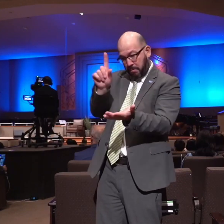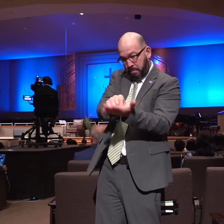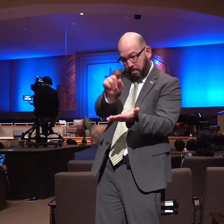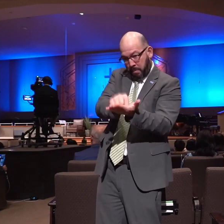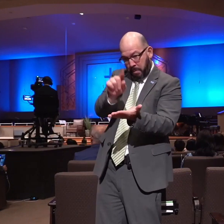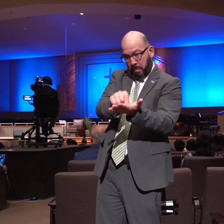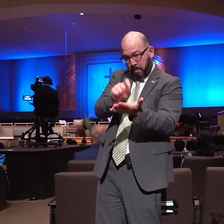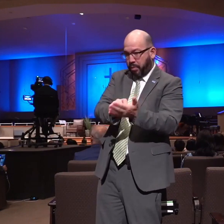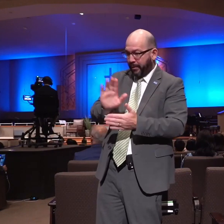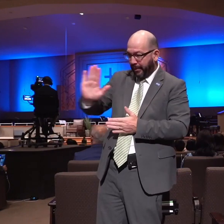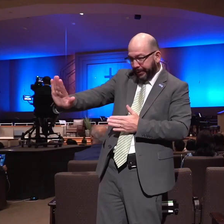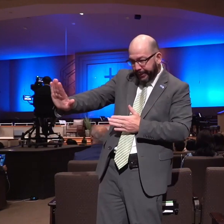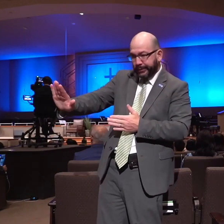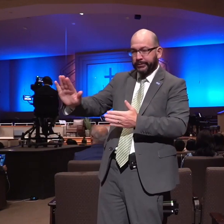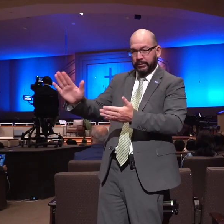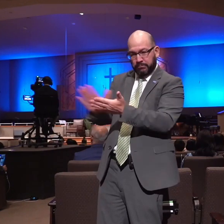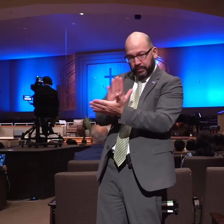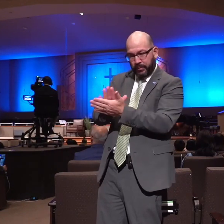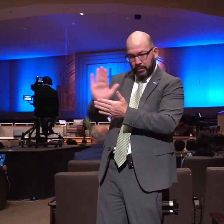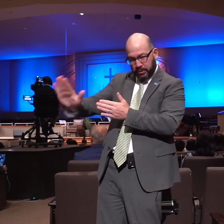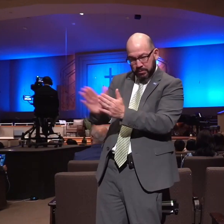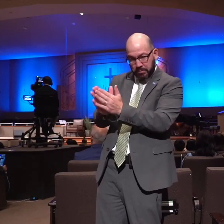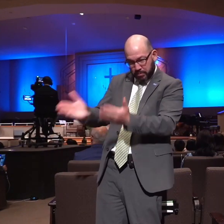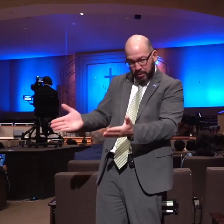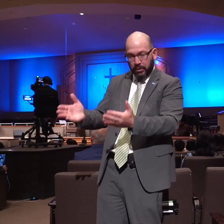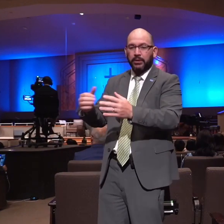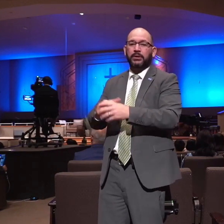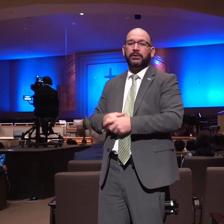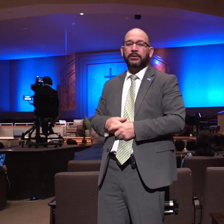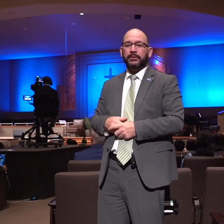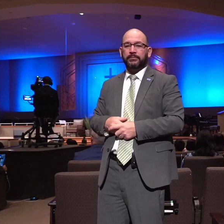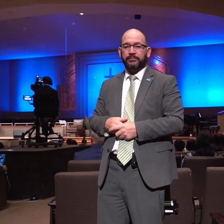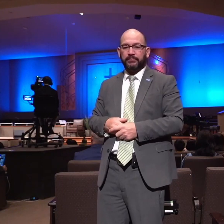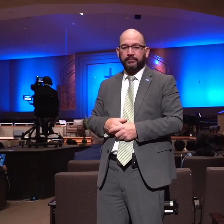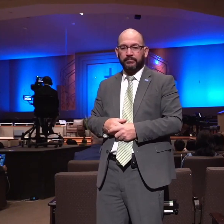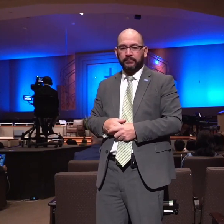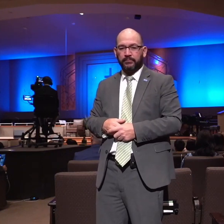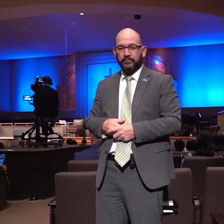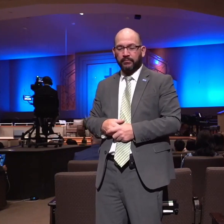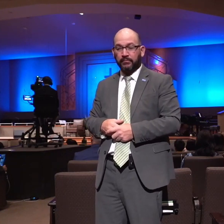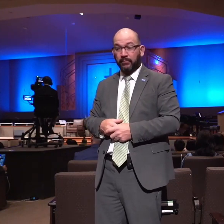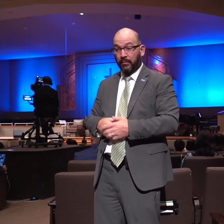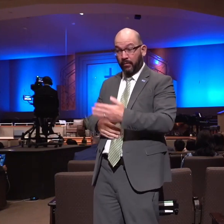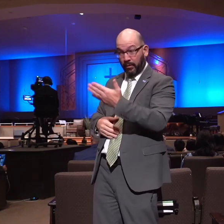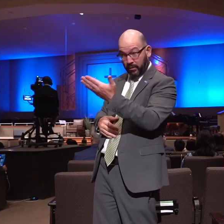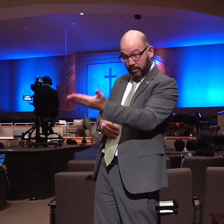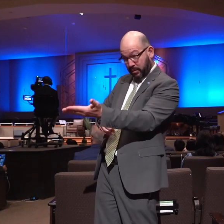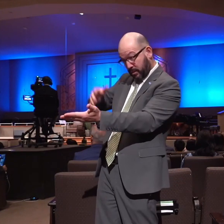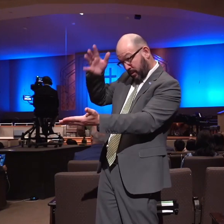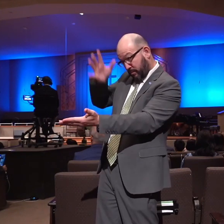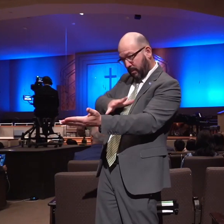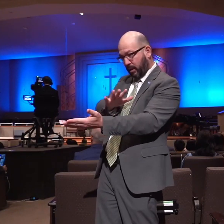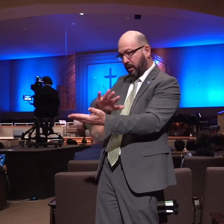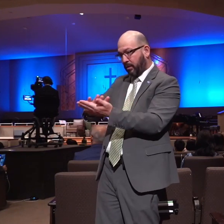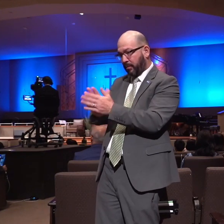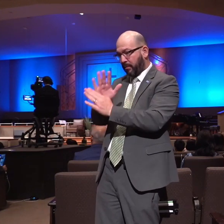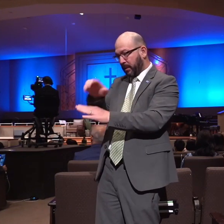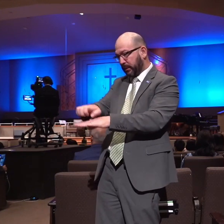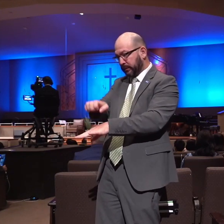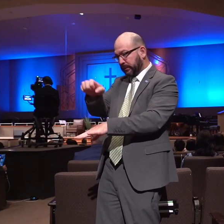writings these journals Brainerd was engaged to be married to the love of his life